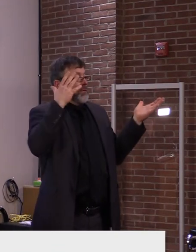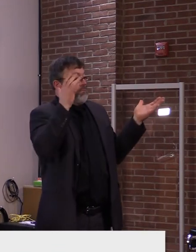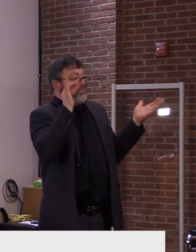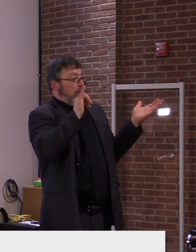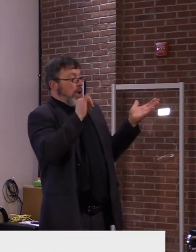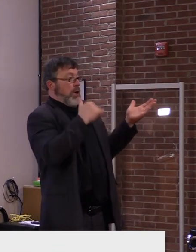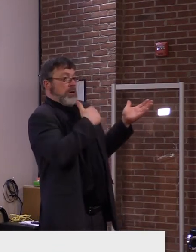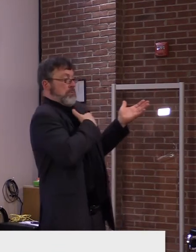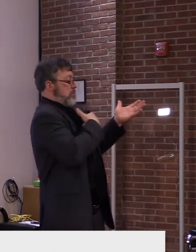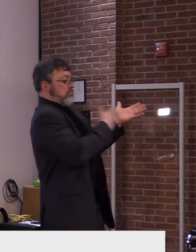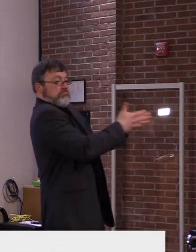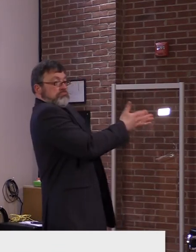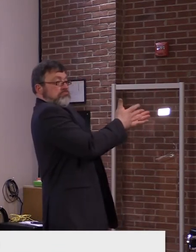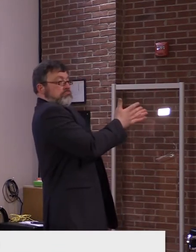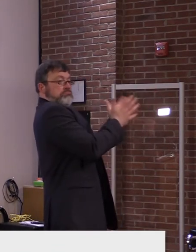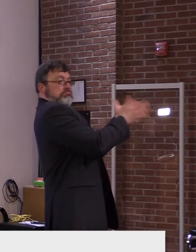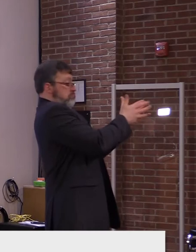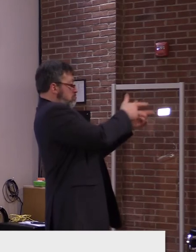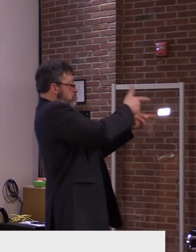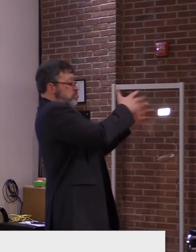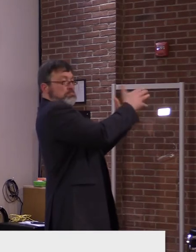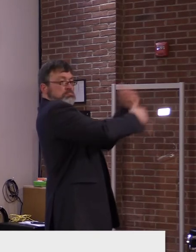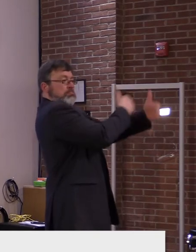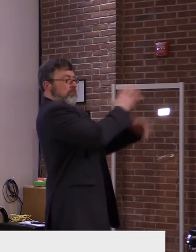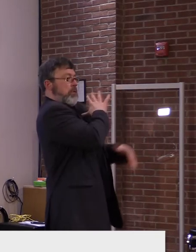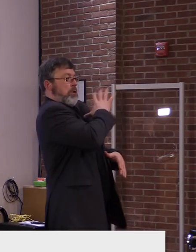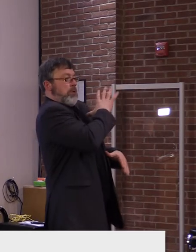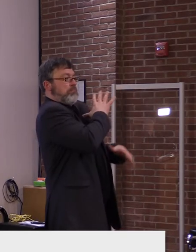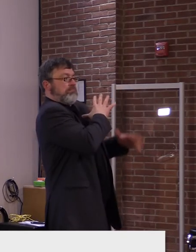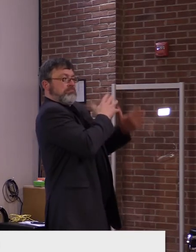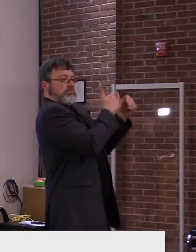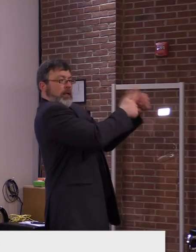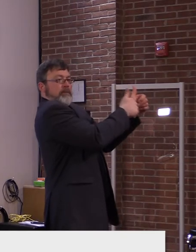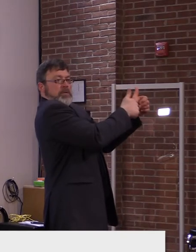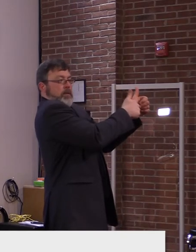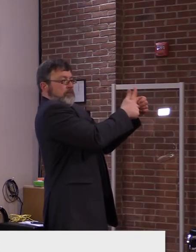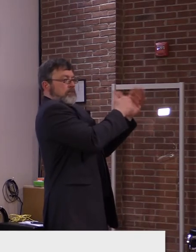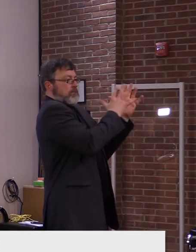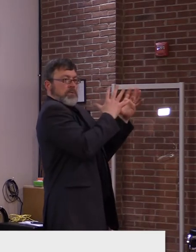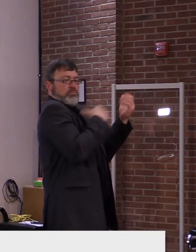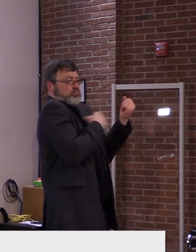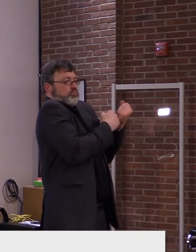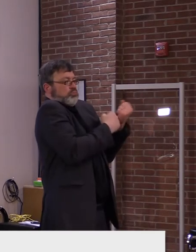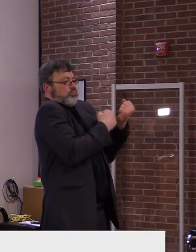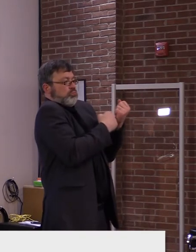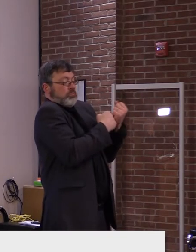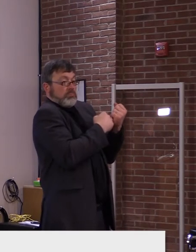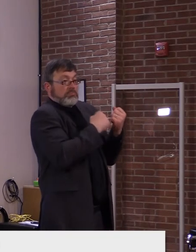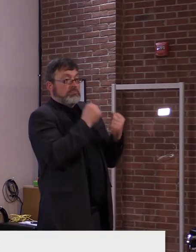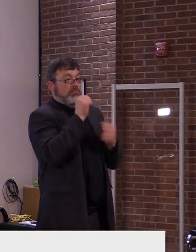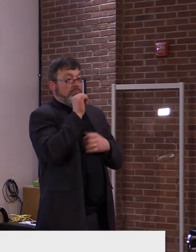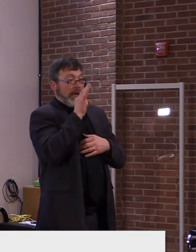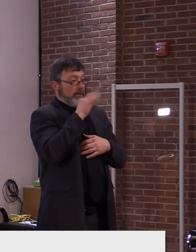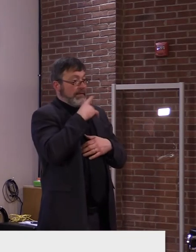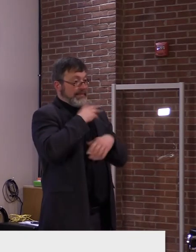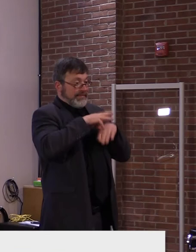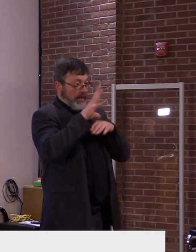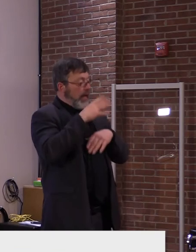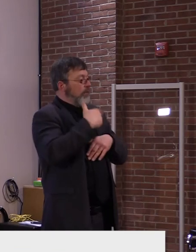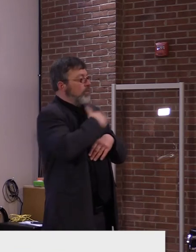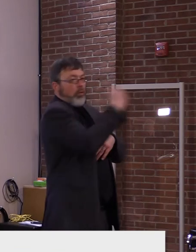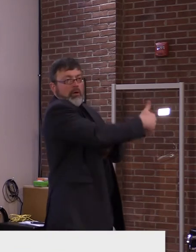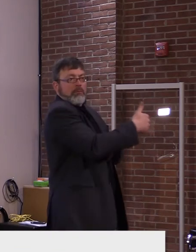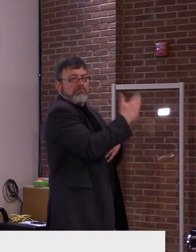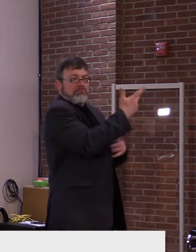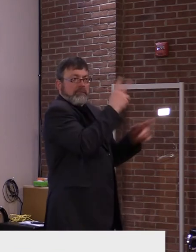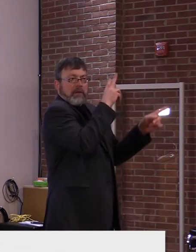but you have to be a veteran and you have to be over 65 in order to take advantage of the VA. And